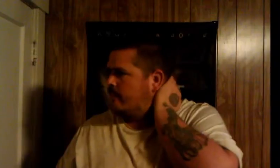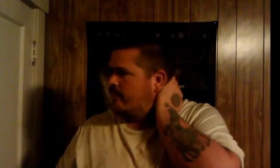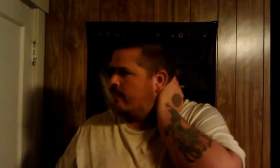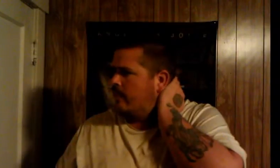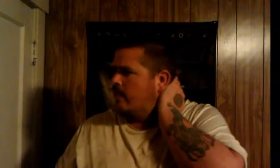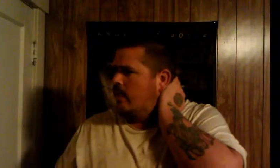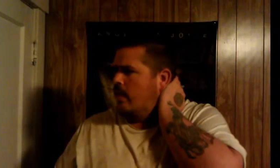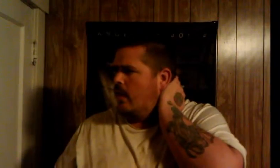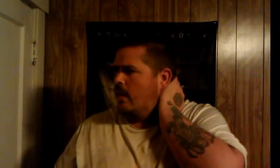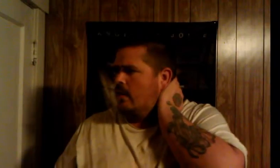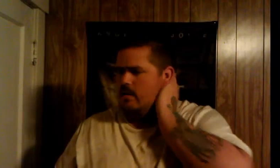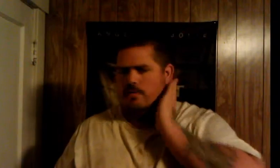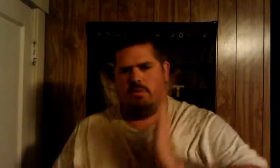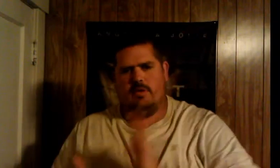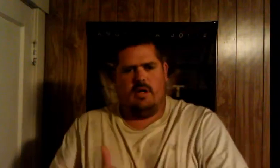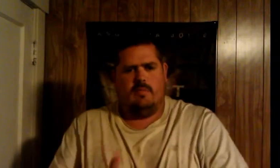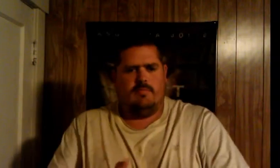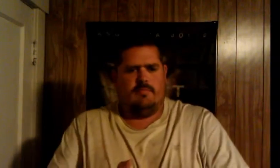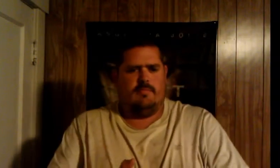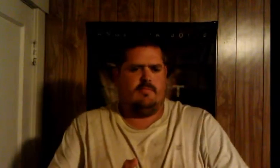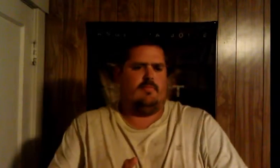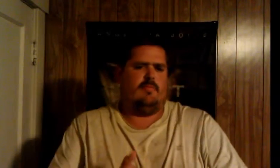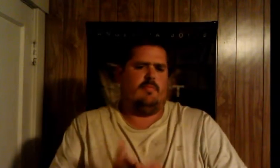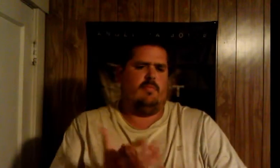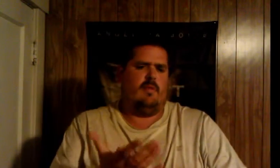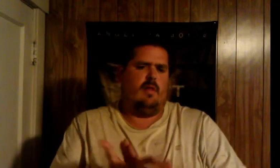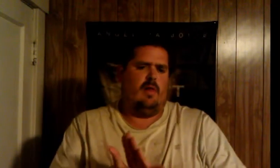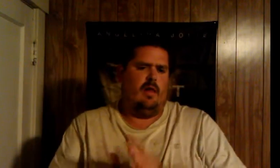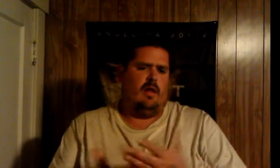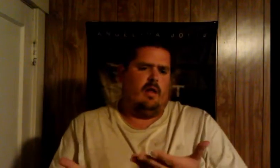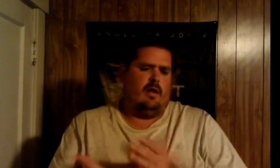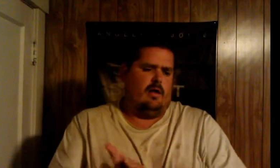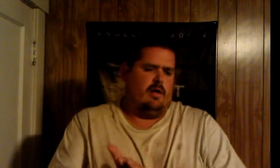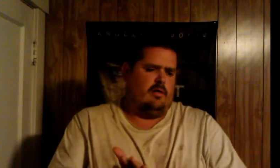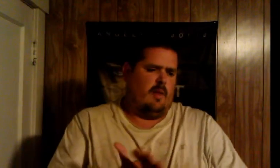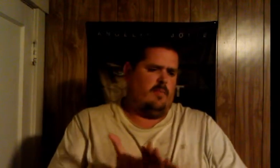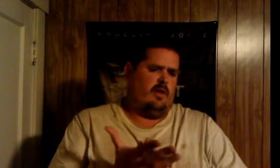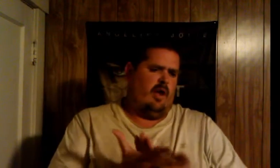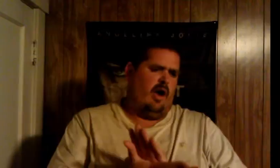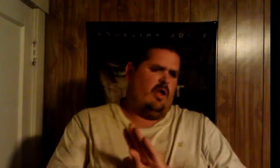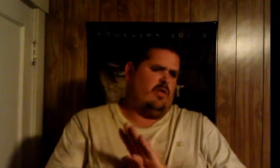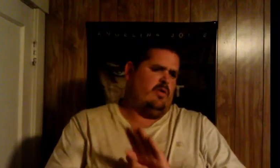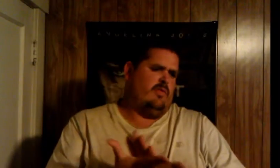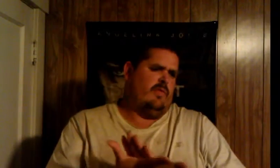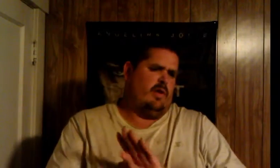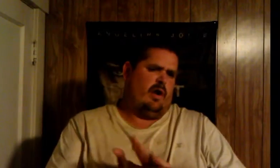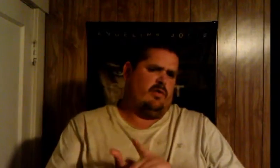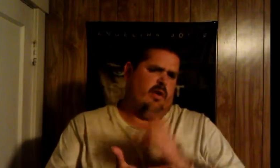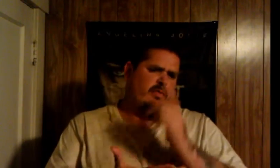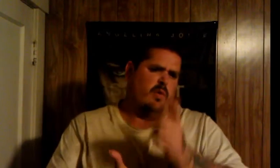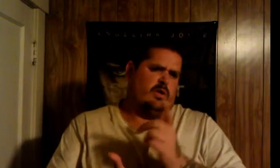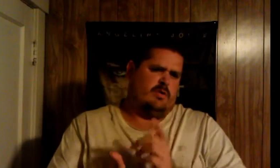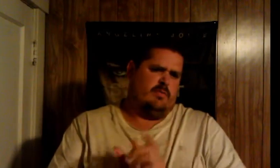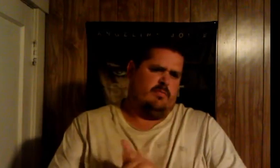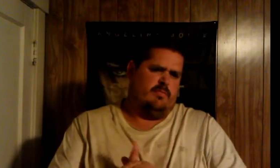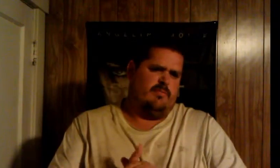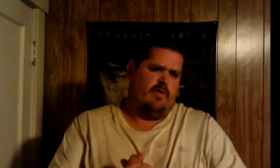plus um to this video here i also have a